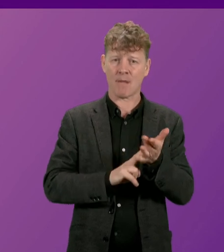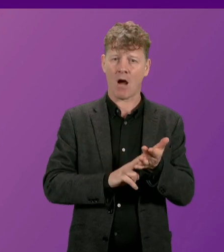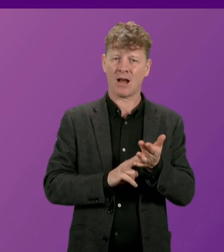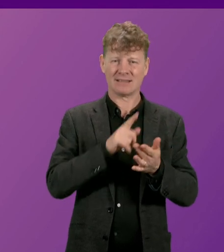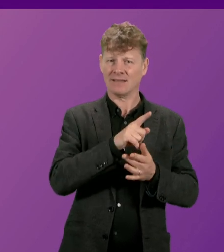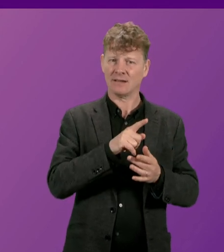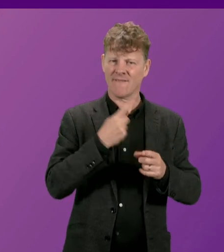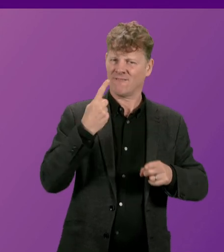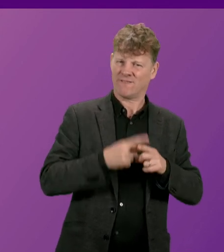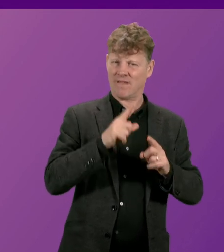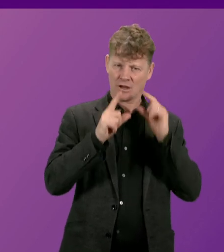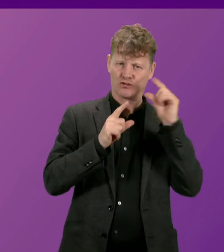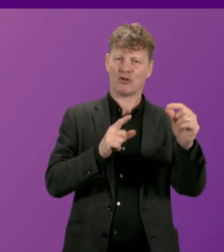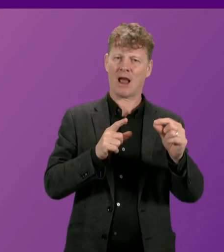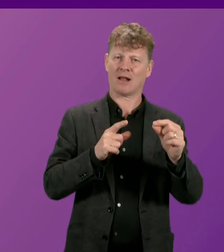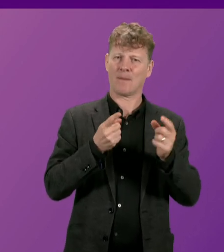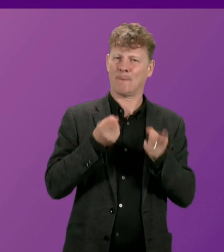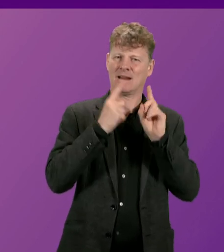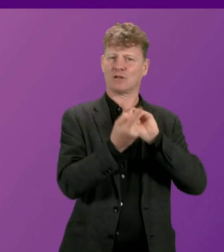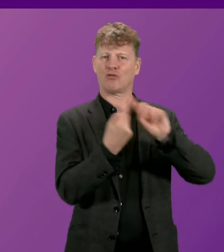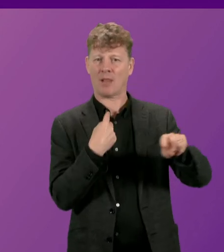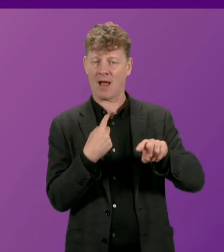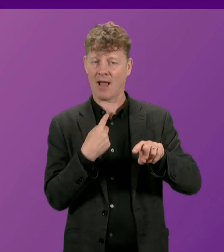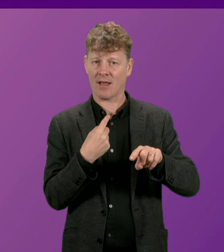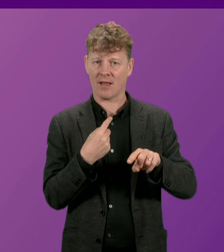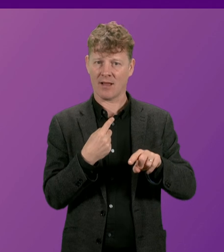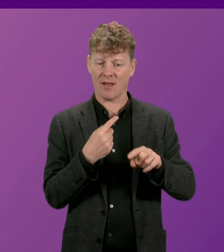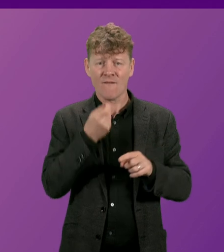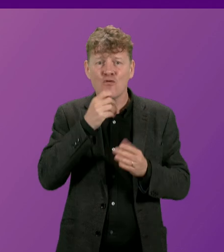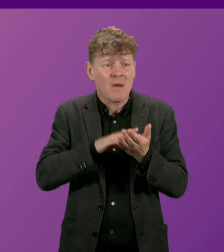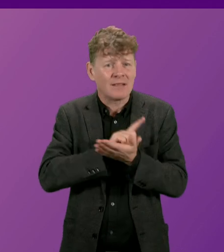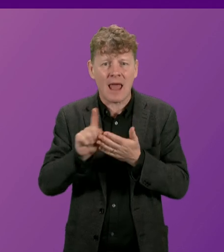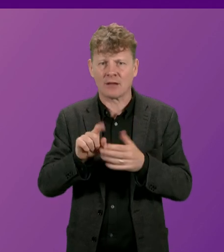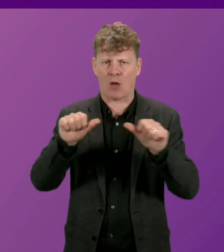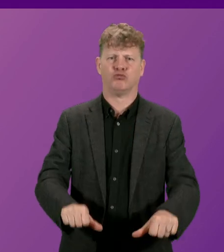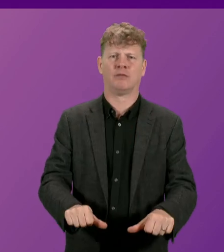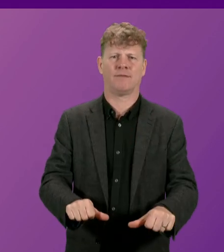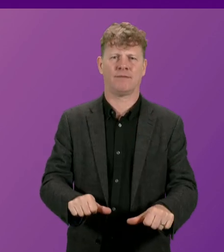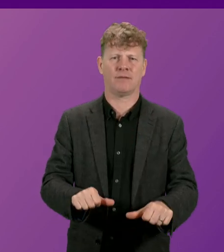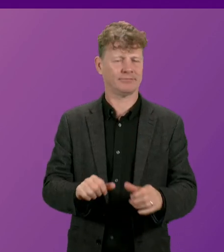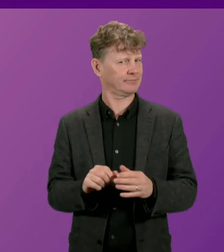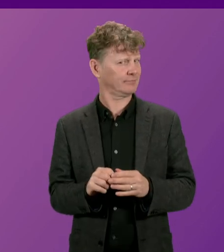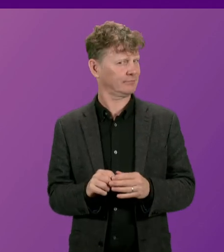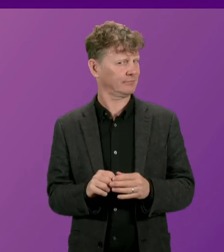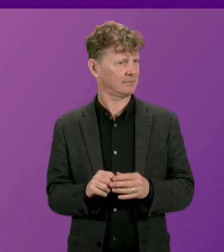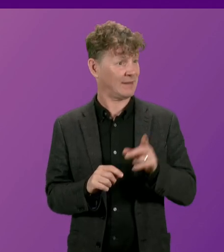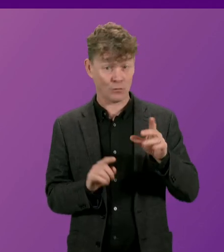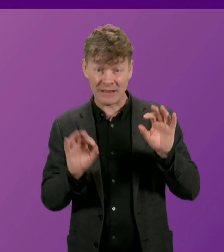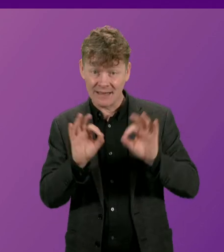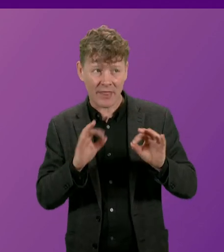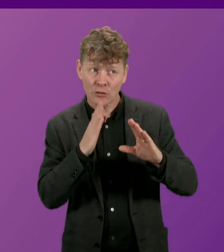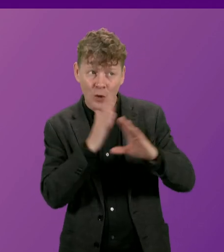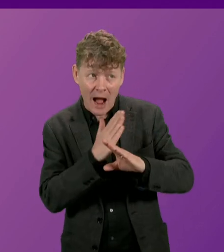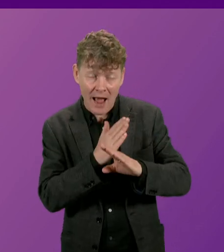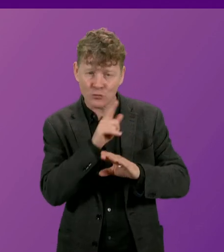in response to Flynn's request, and a few months later the project was approved. If the First Minister has nothing to hide, he has nothing